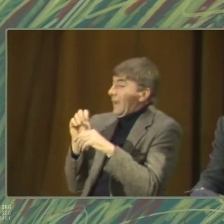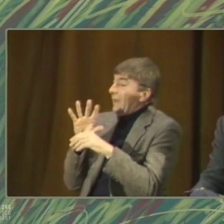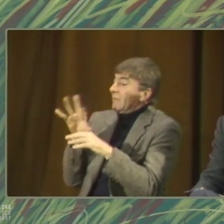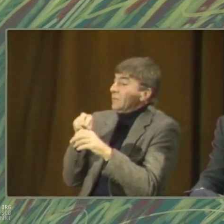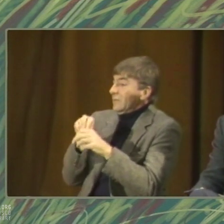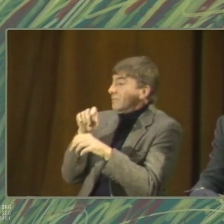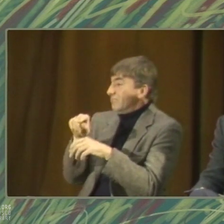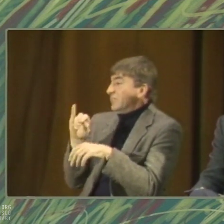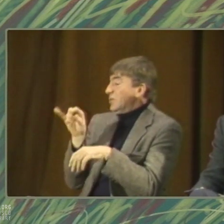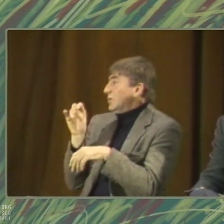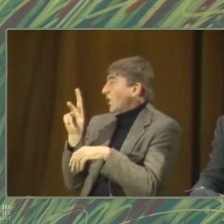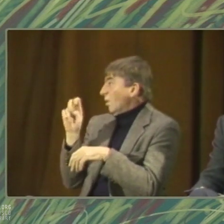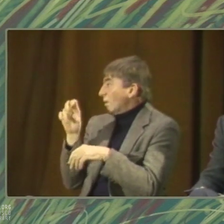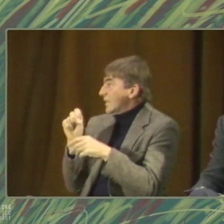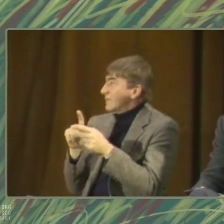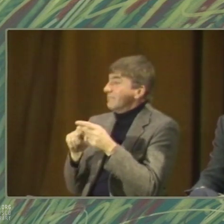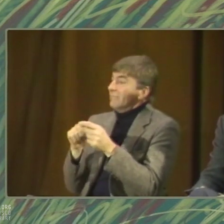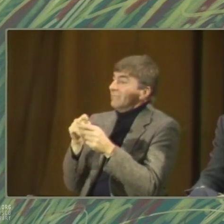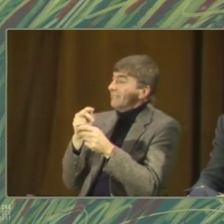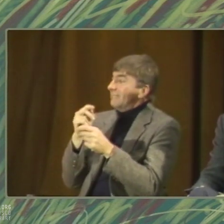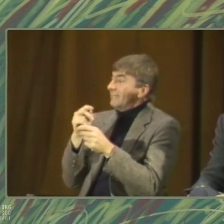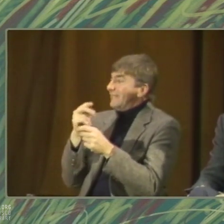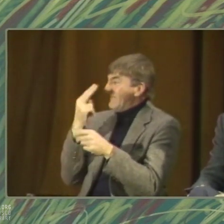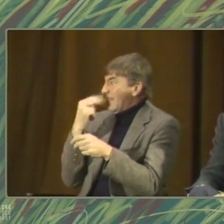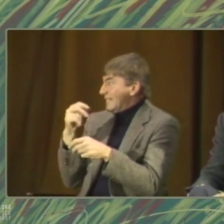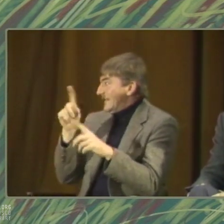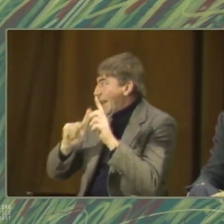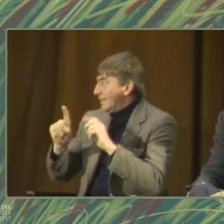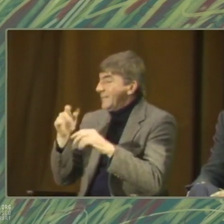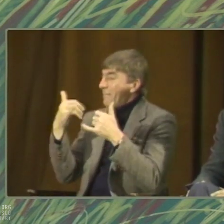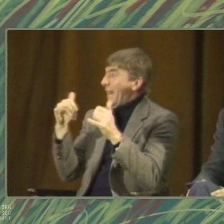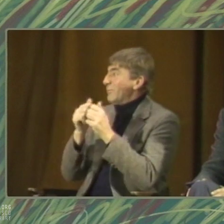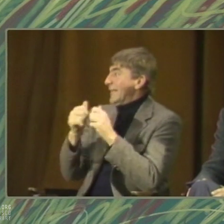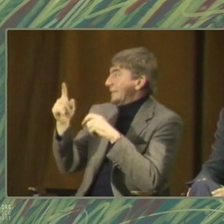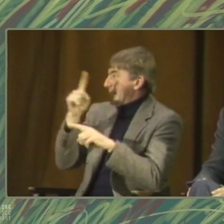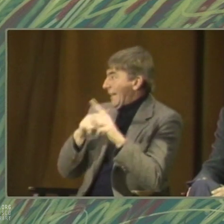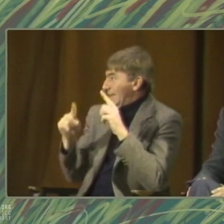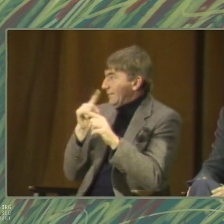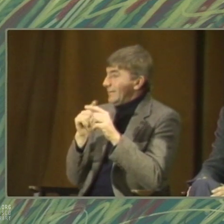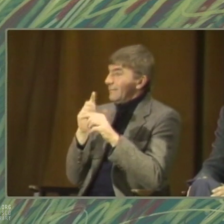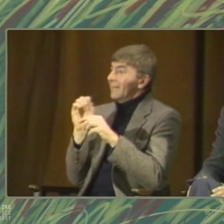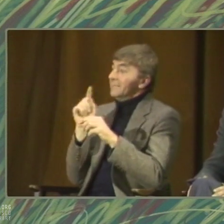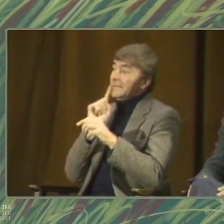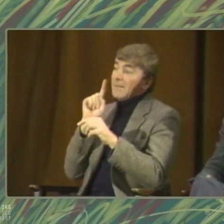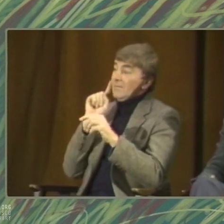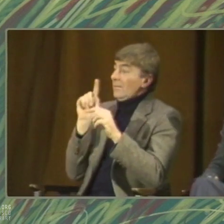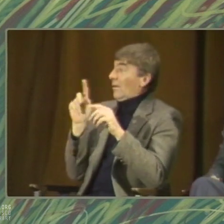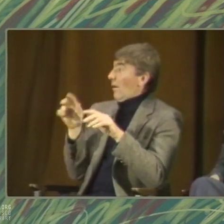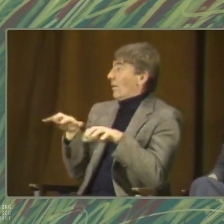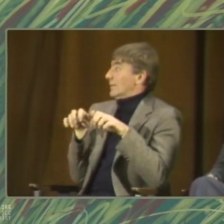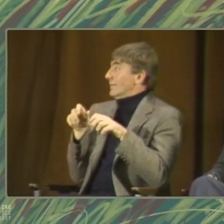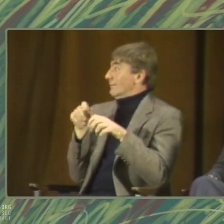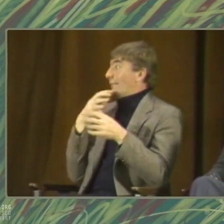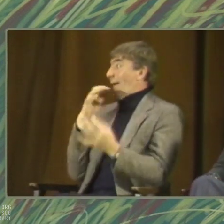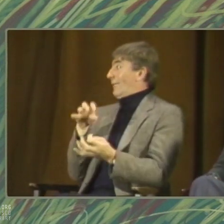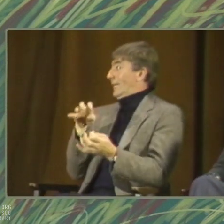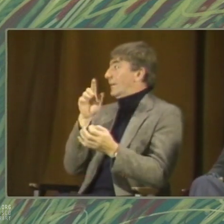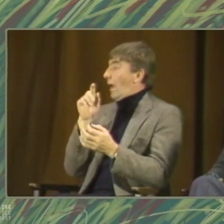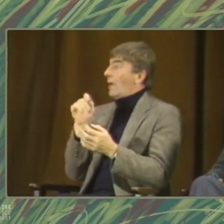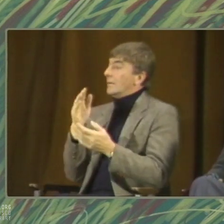Alice, a lot of the humor is cultural specific. Many of the jokes and sign language puns are lost to non-signers. The deaf audience